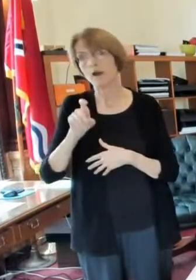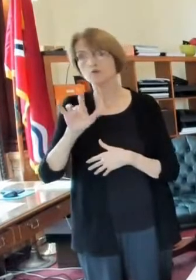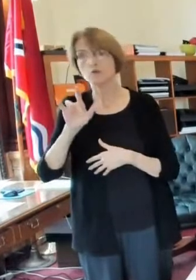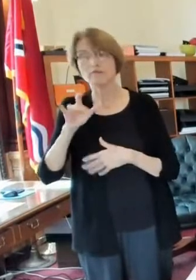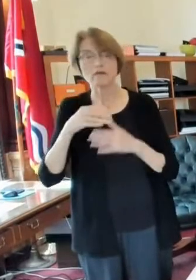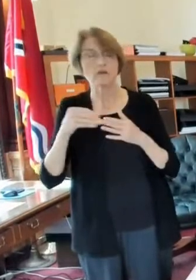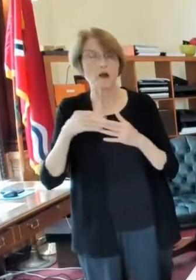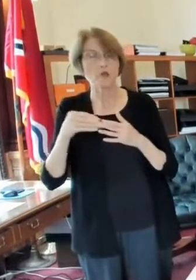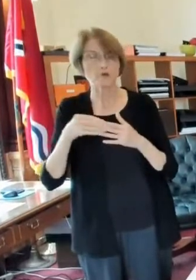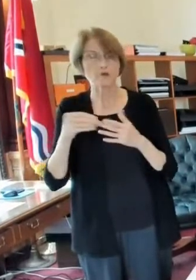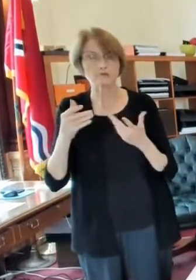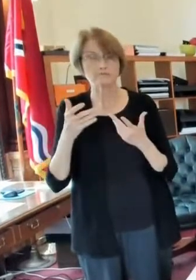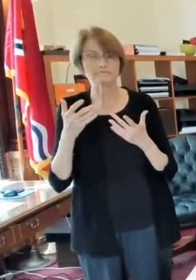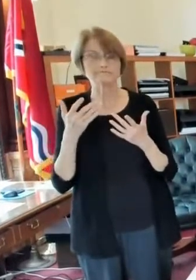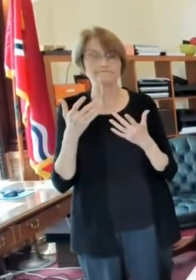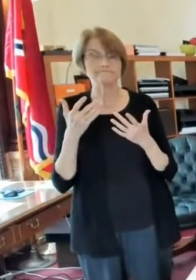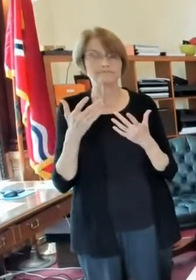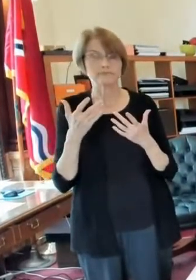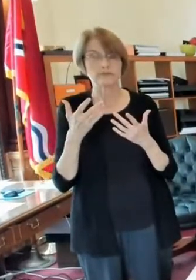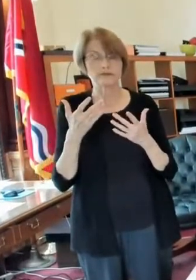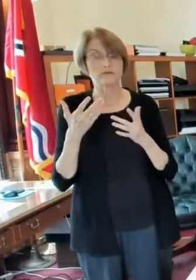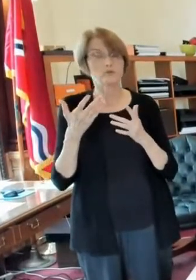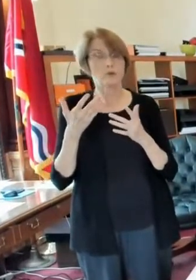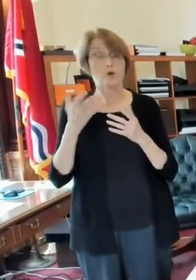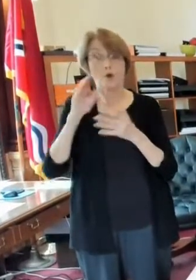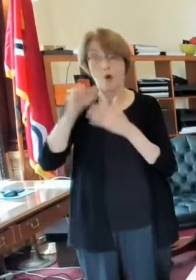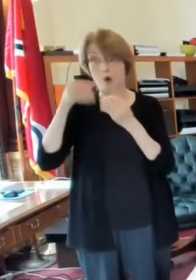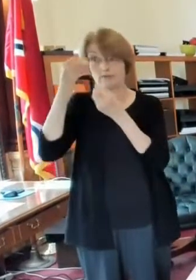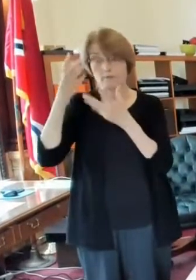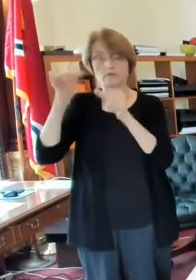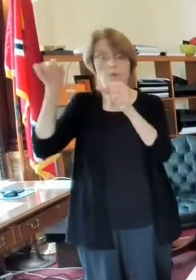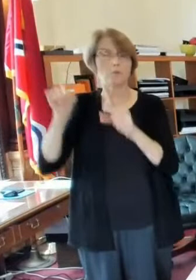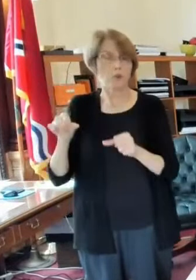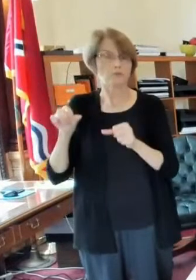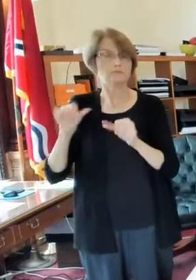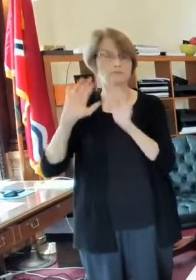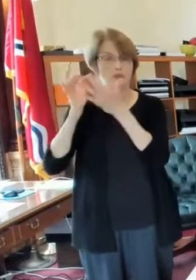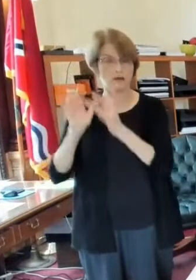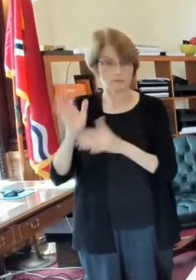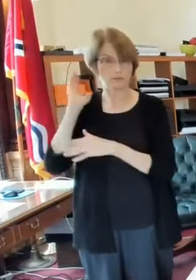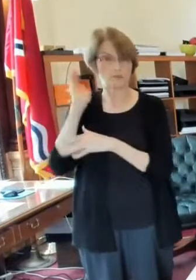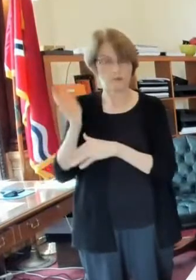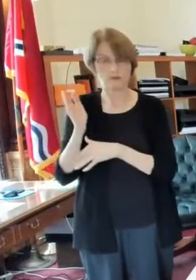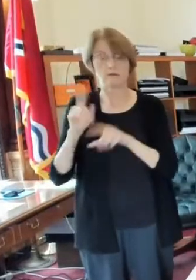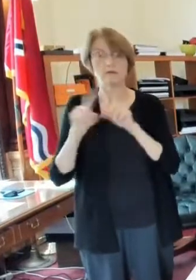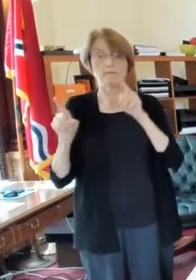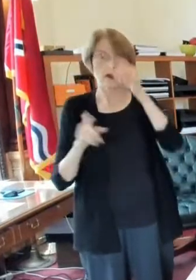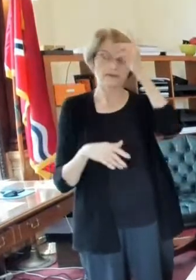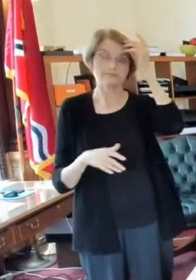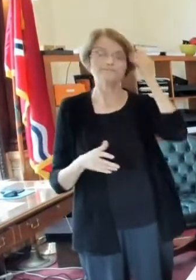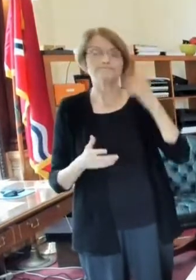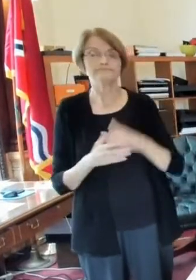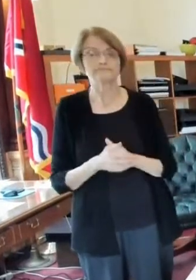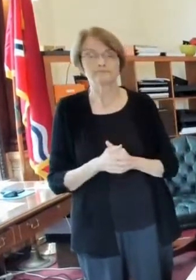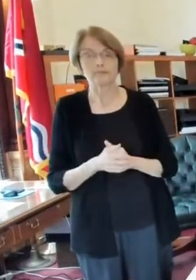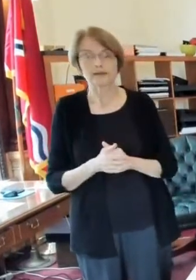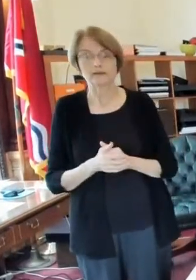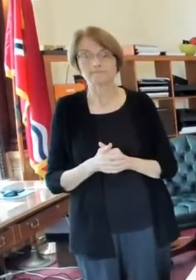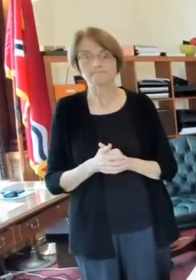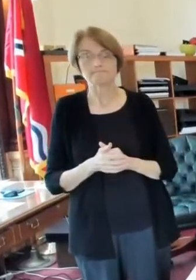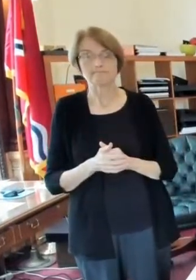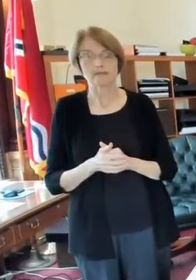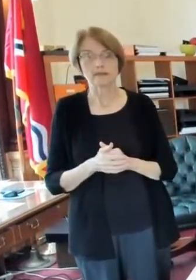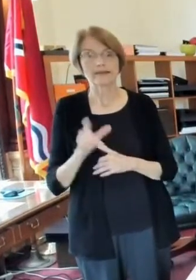it's online we'll we'll post it again we've posted it before uh but you know so